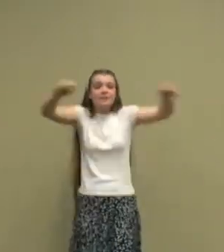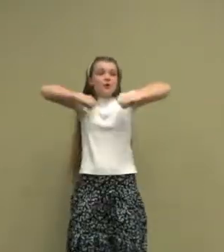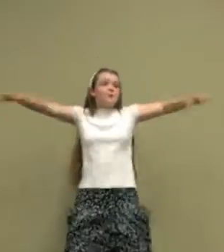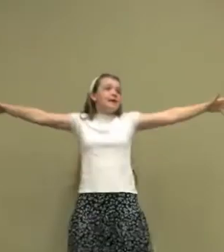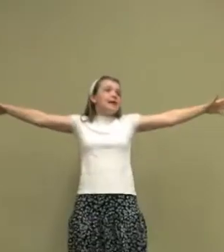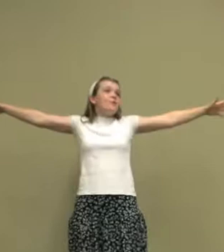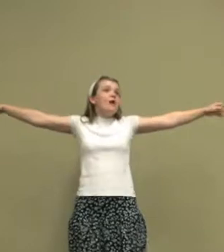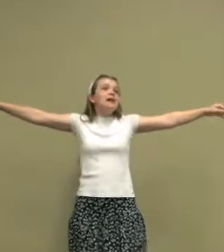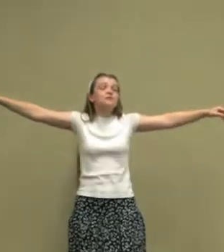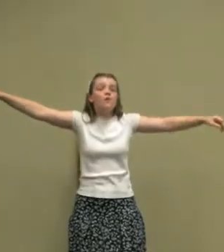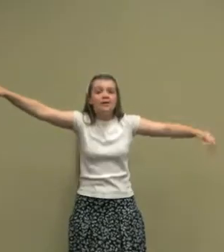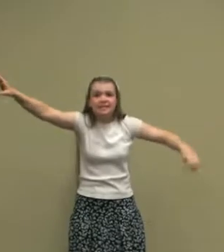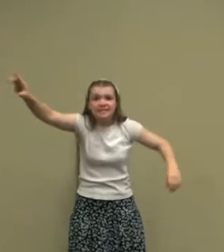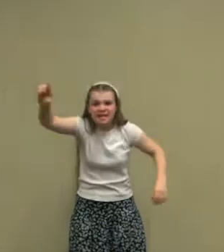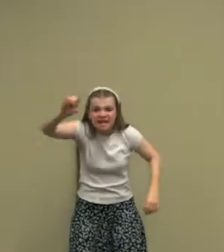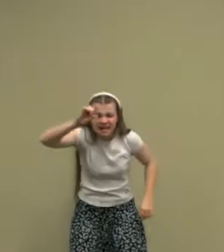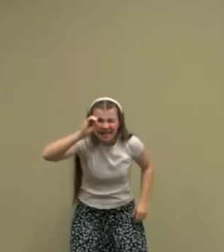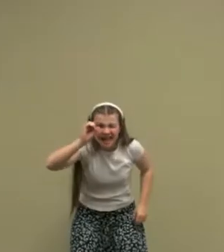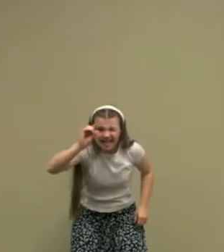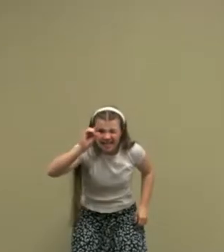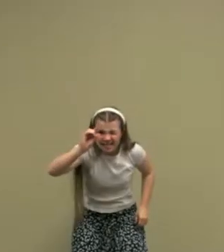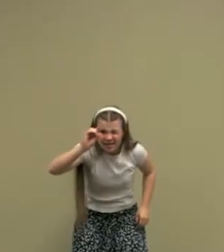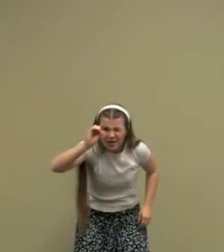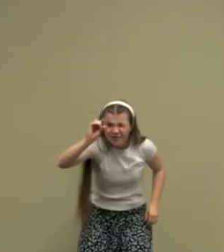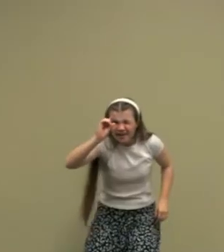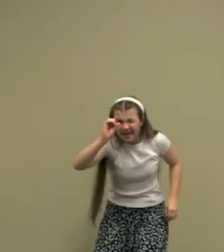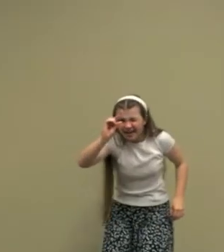so big was once like little me.